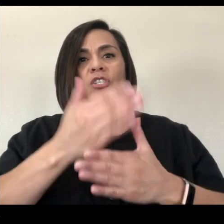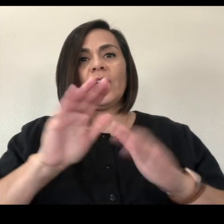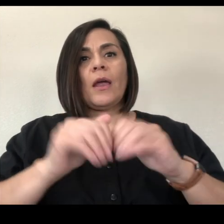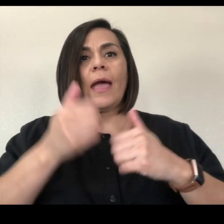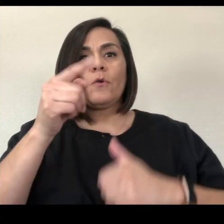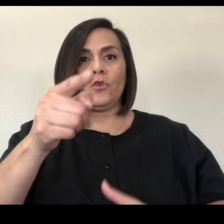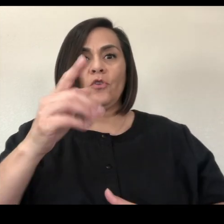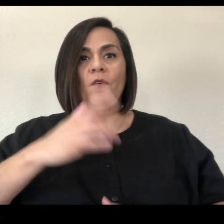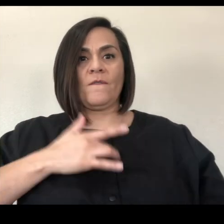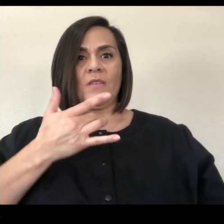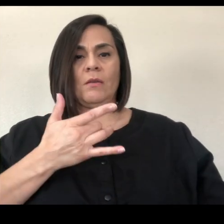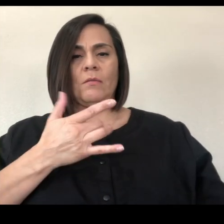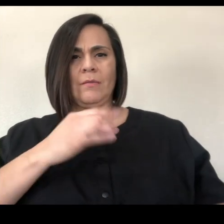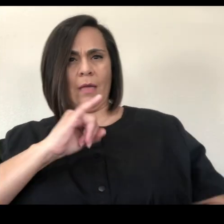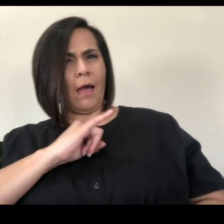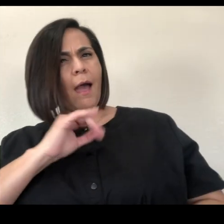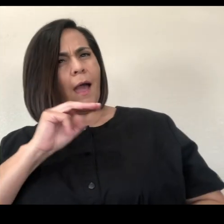my turn now because you just went.